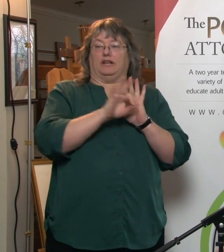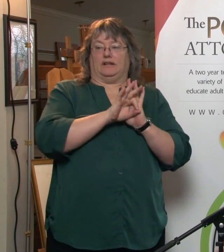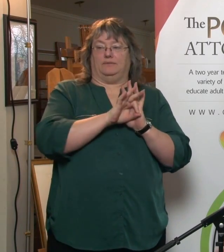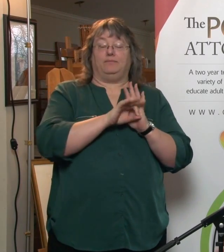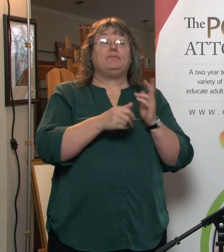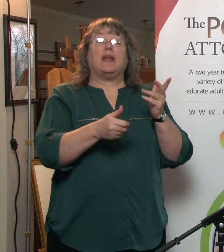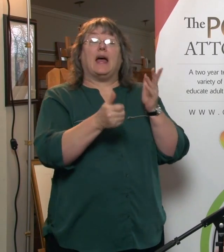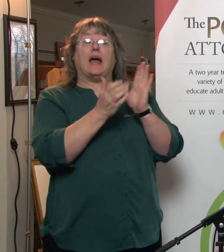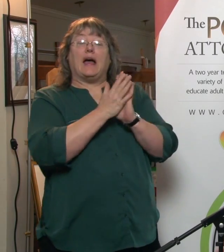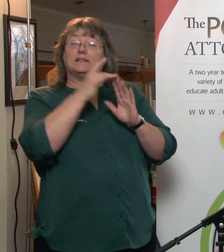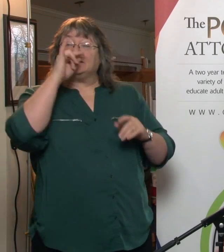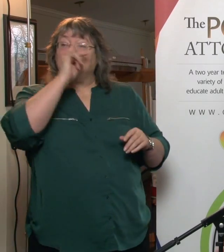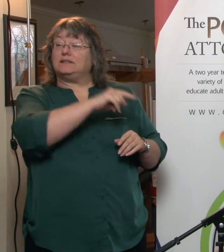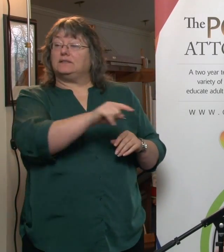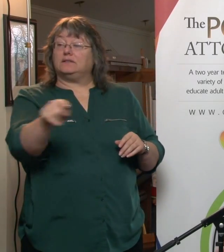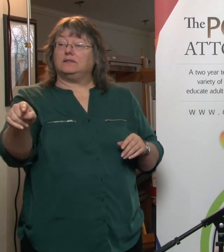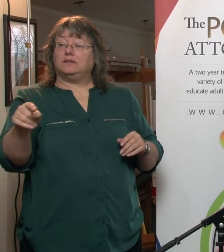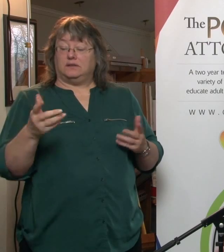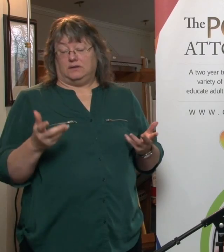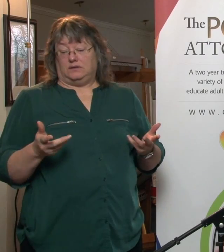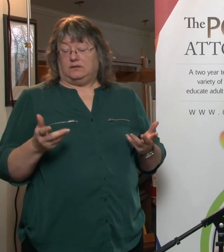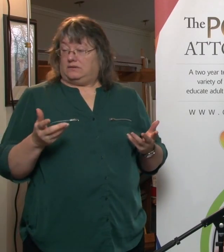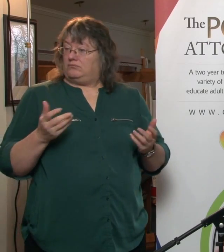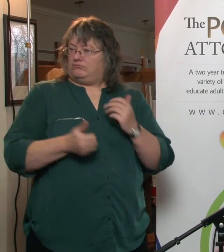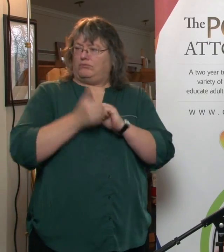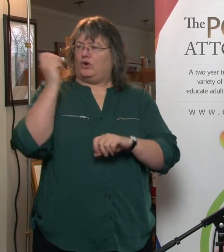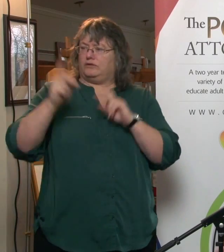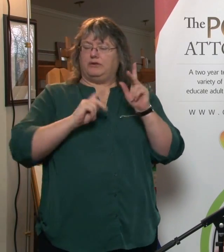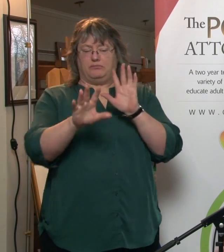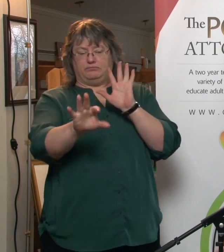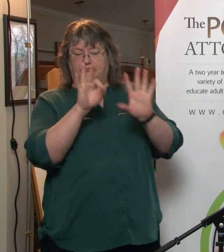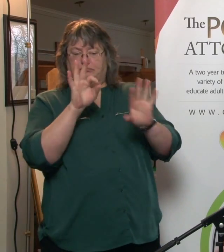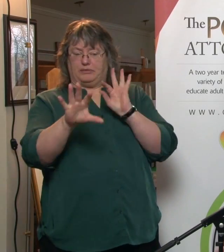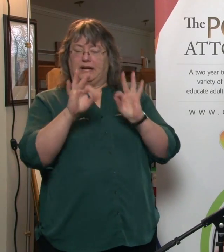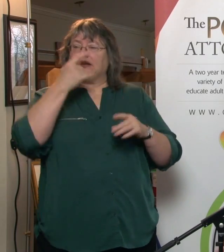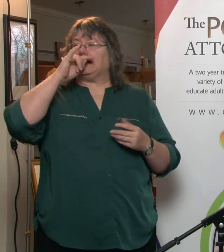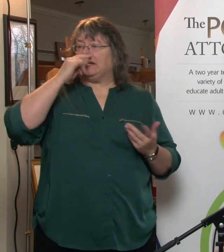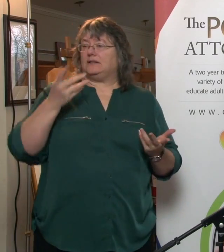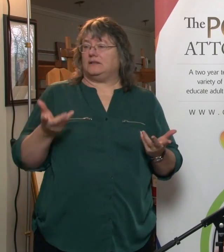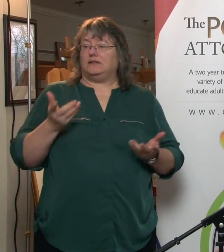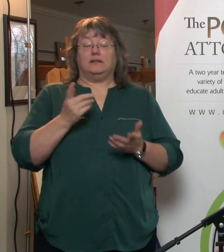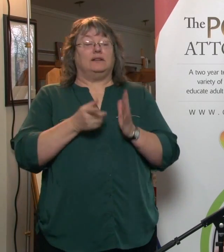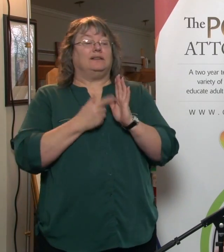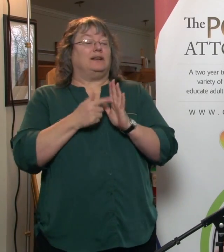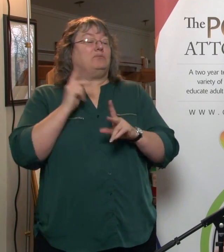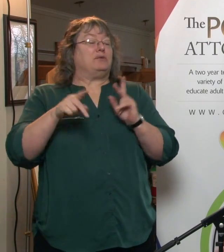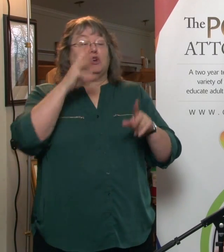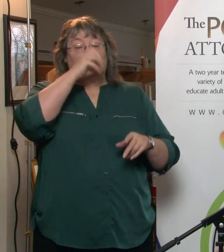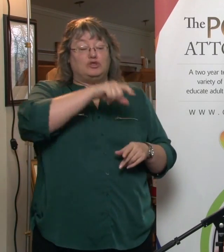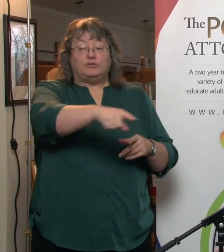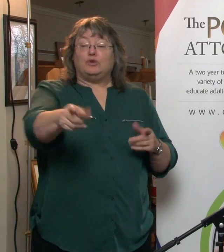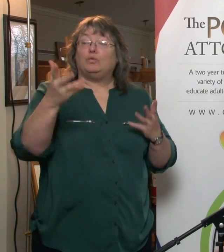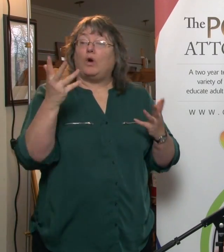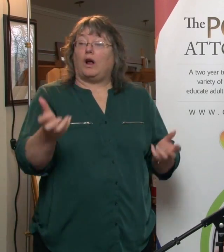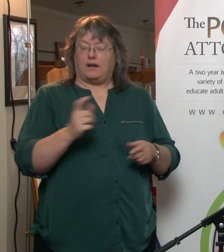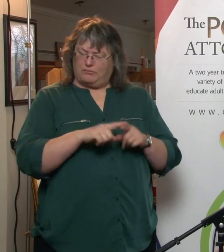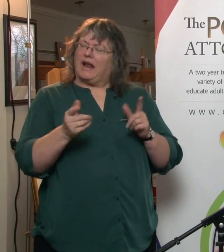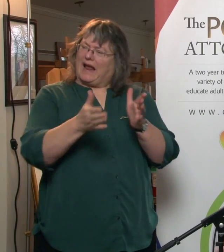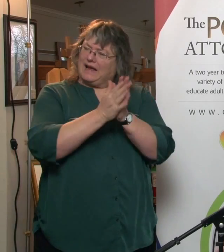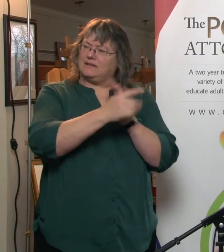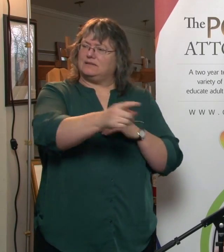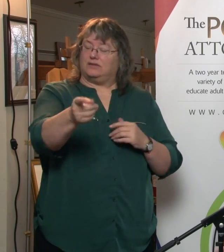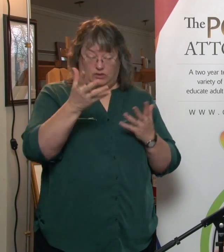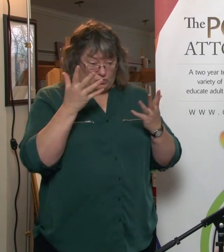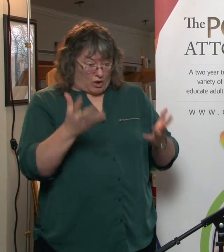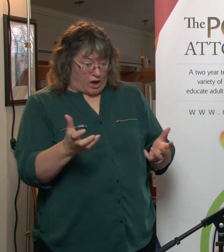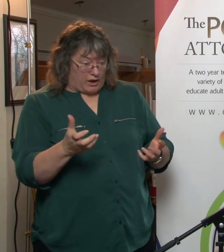kids. Kids are a very common choice for people. And often, people just assume the kids want to do it. Good idea to ask them if